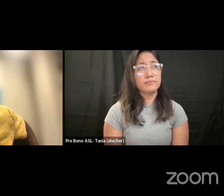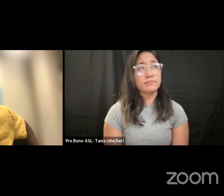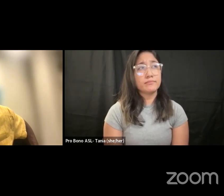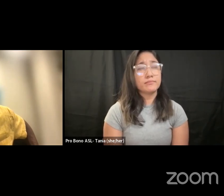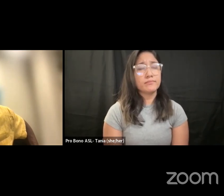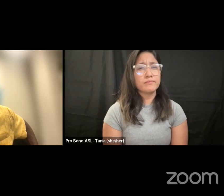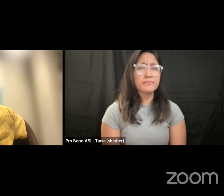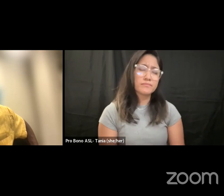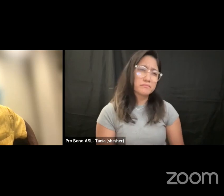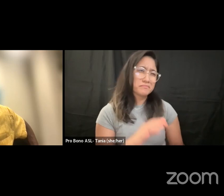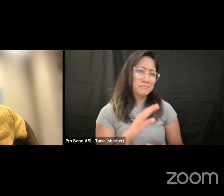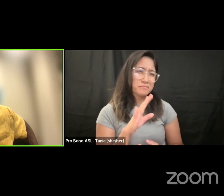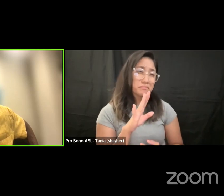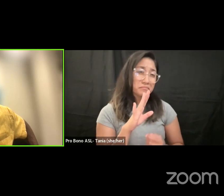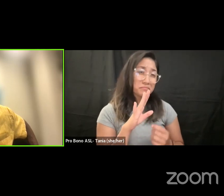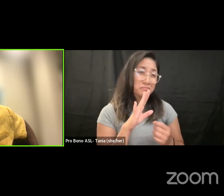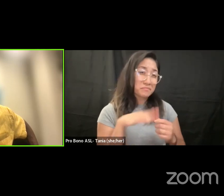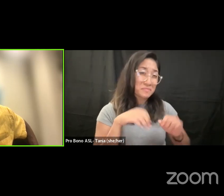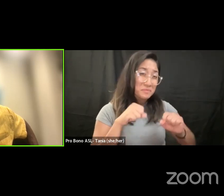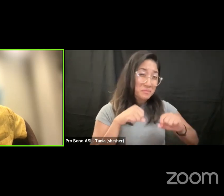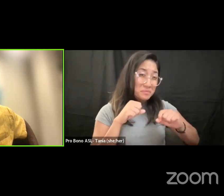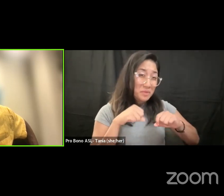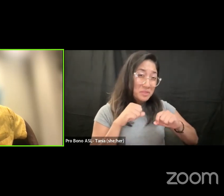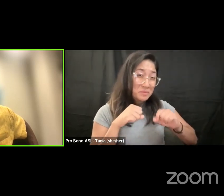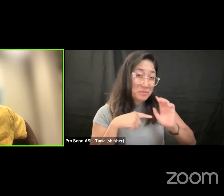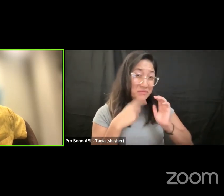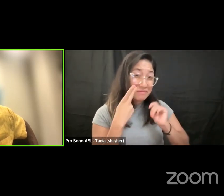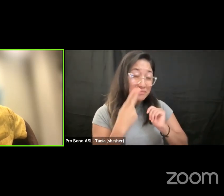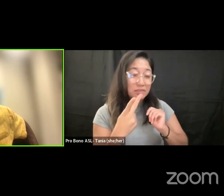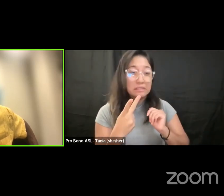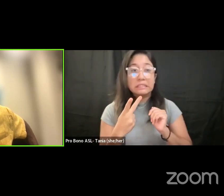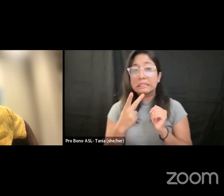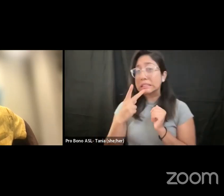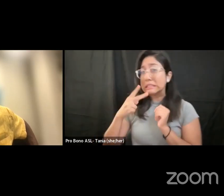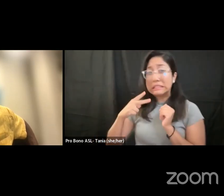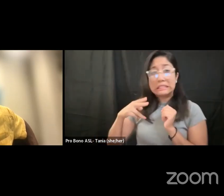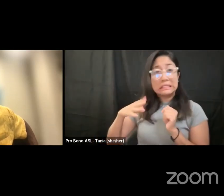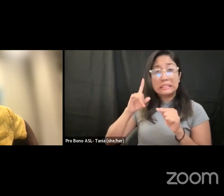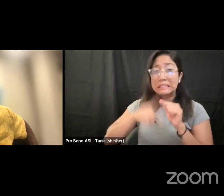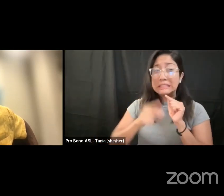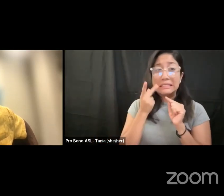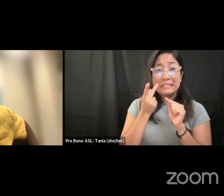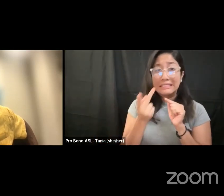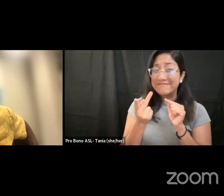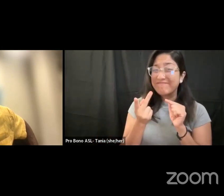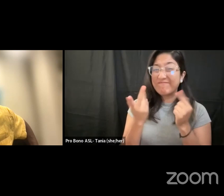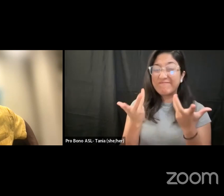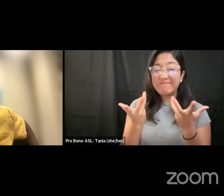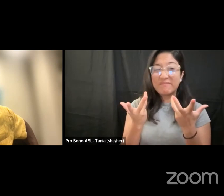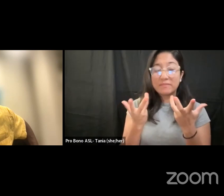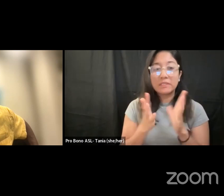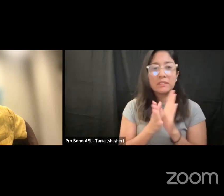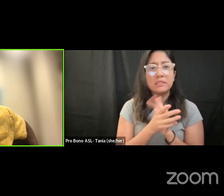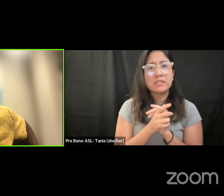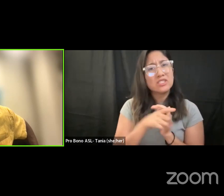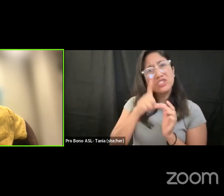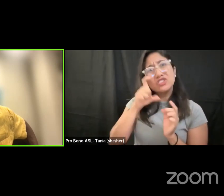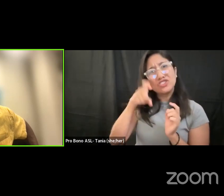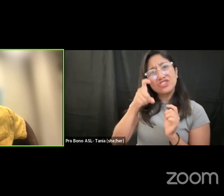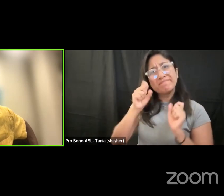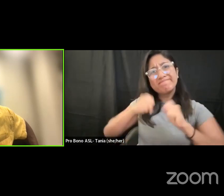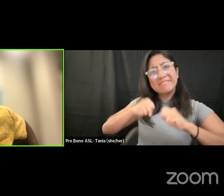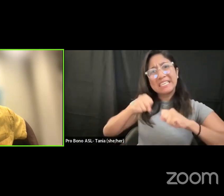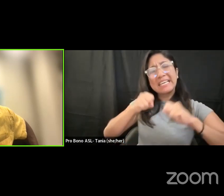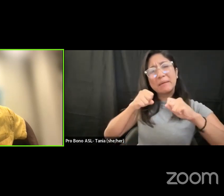possible uh we can still see it then i don't know oh you should be able to share your screen now okay